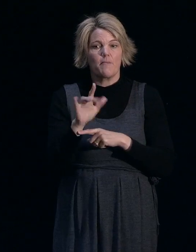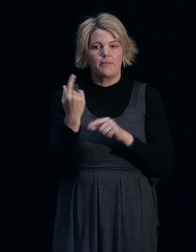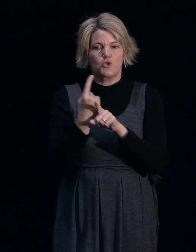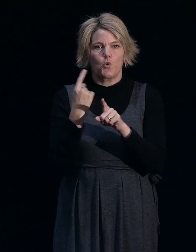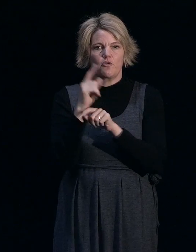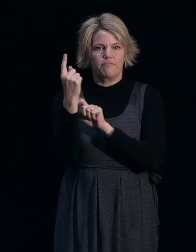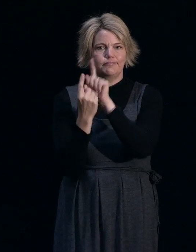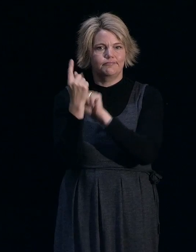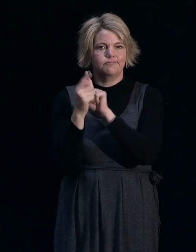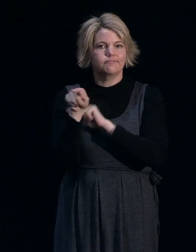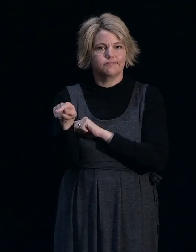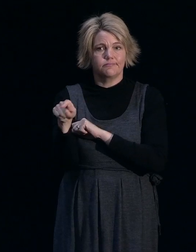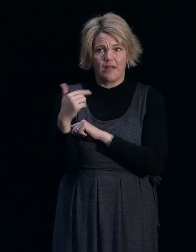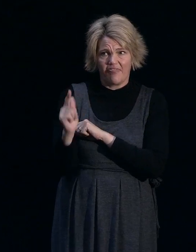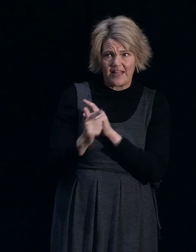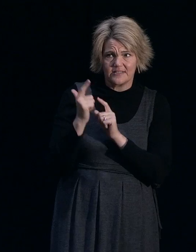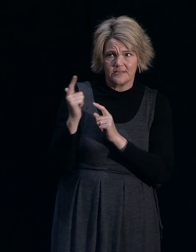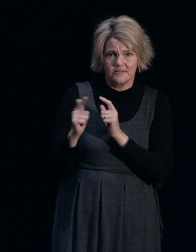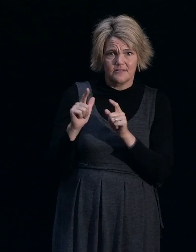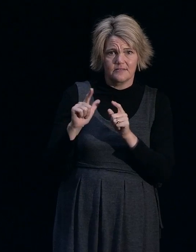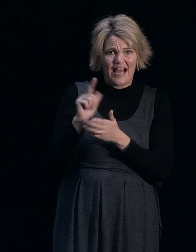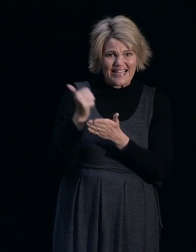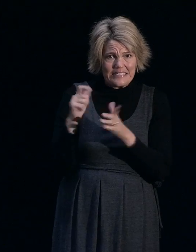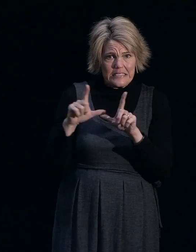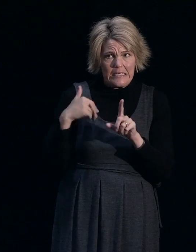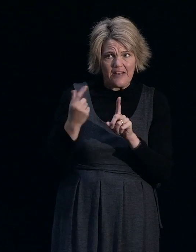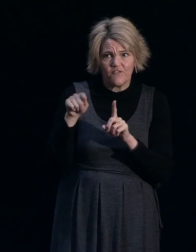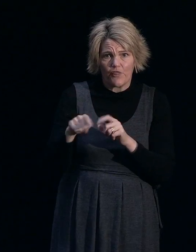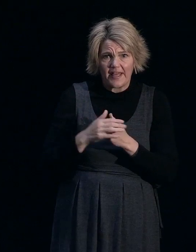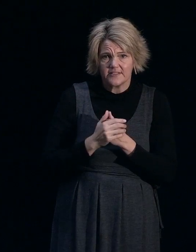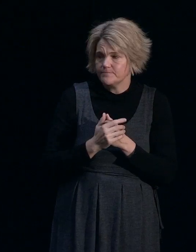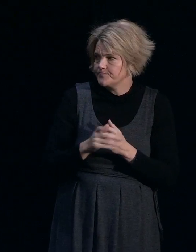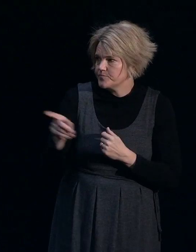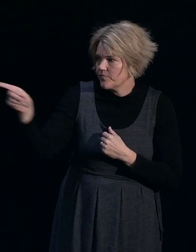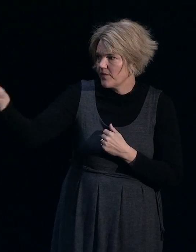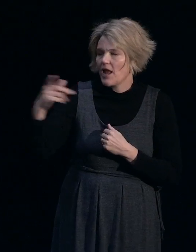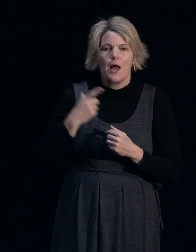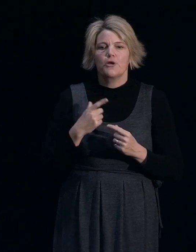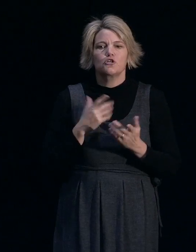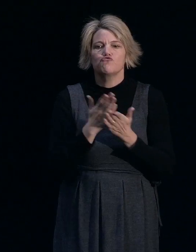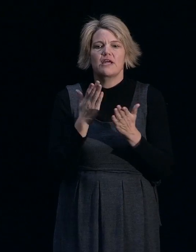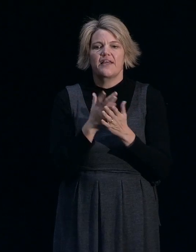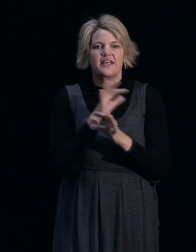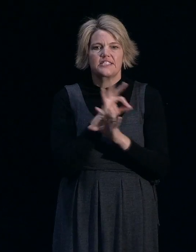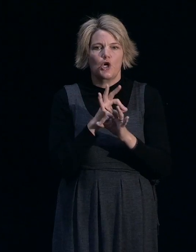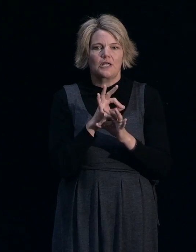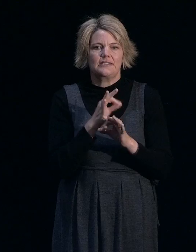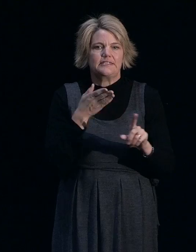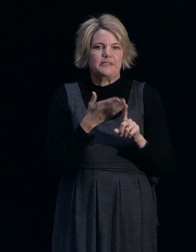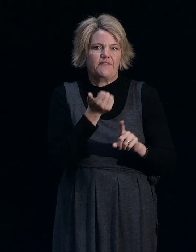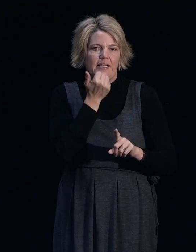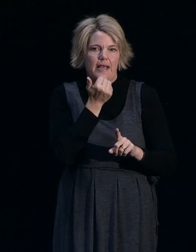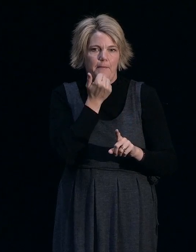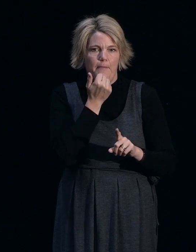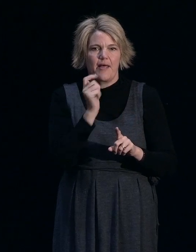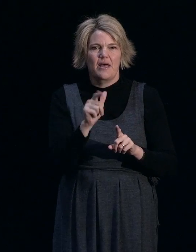and whether it would be consentable damage or not. Yeah. There's not a definitive number or percentage in terms of the damage, but it appears to be that